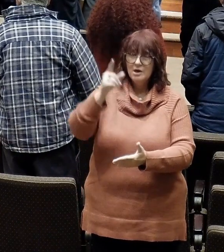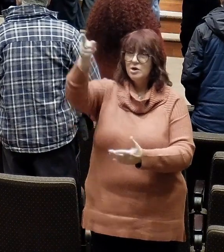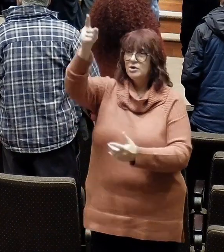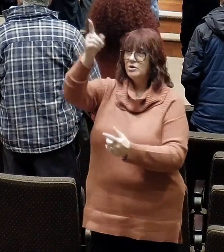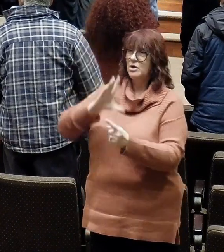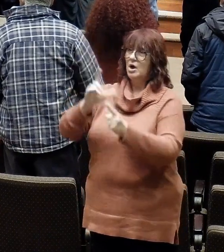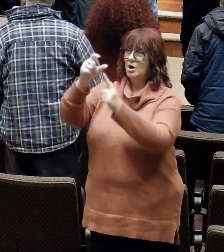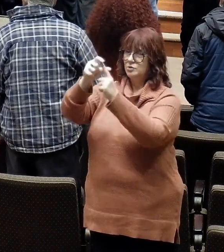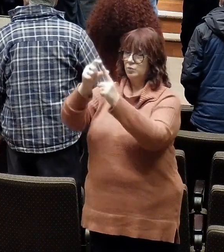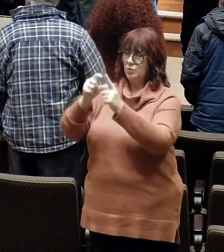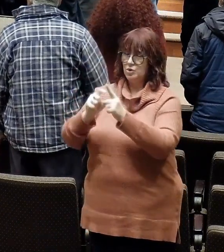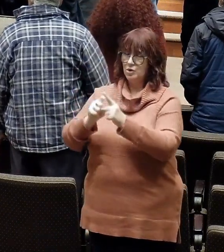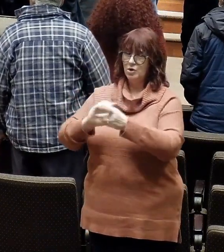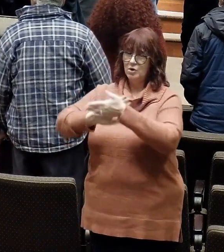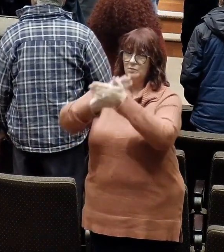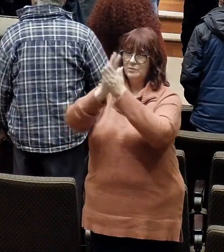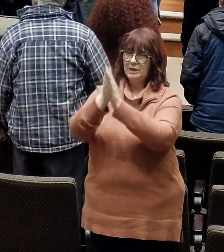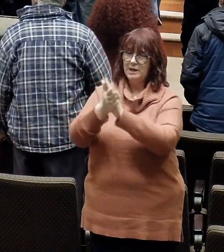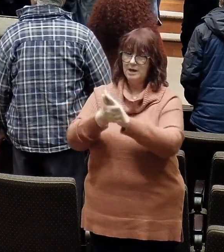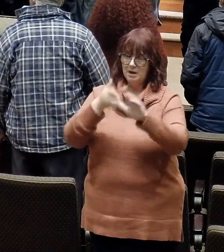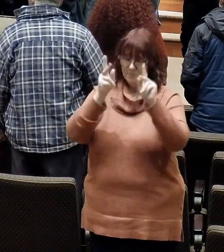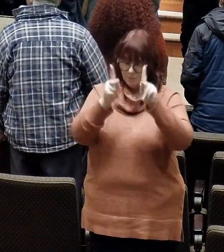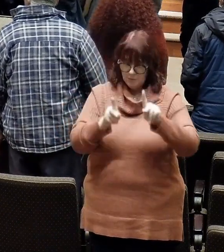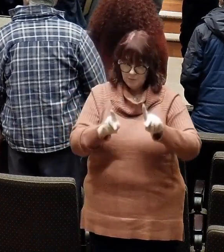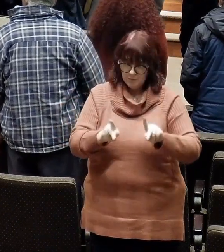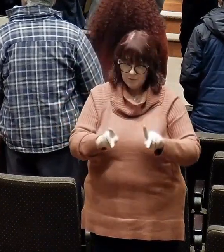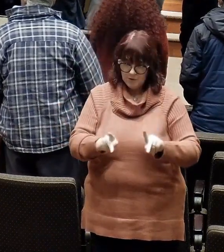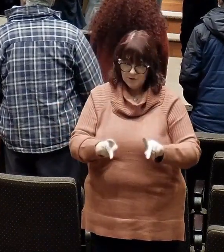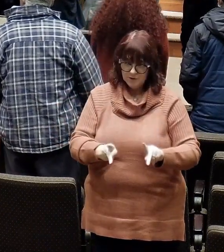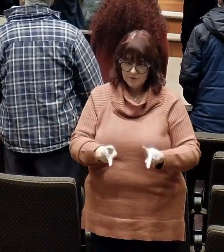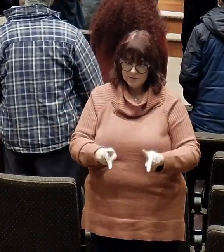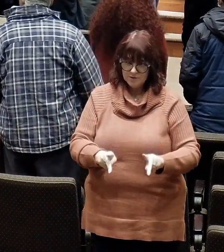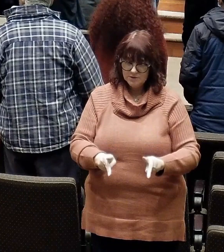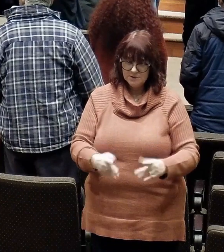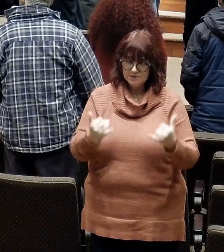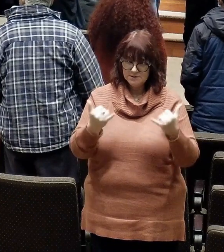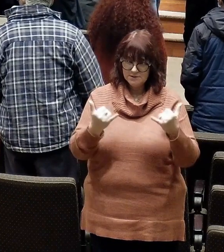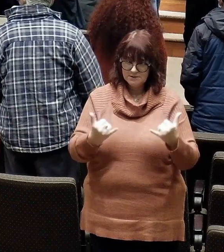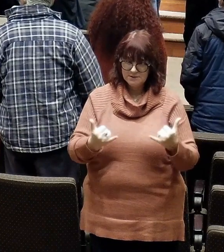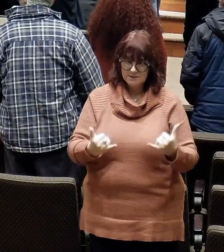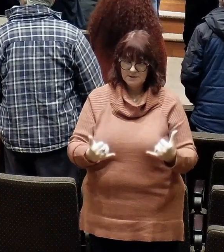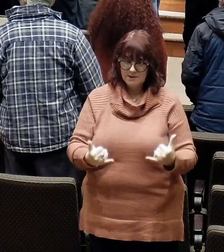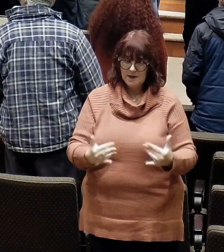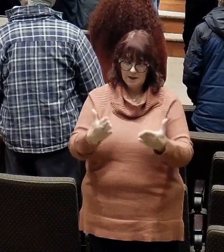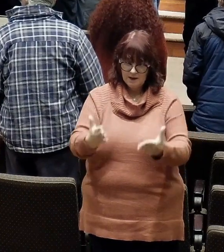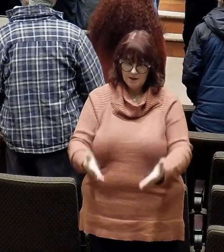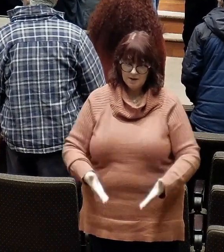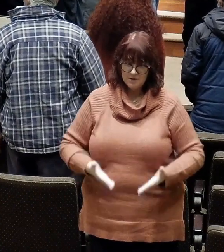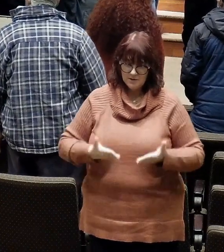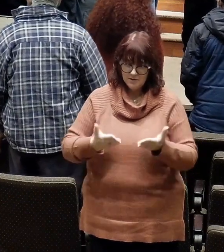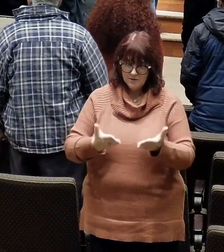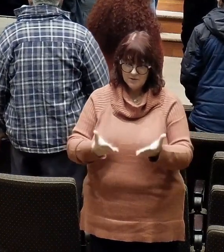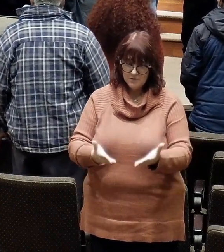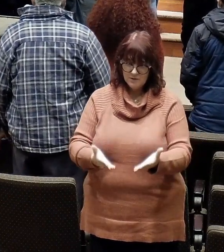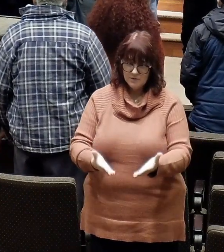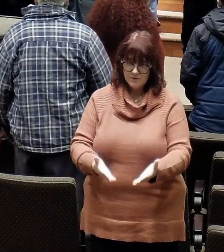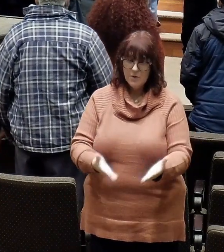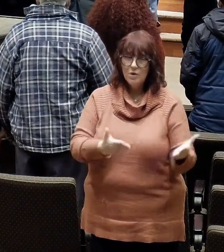Father, now in flesh appearing, O come, let